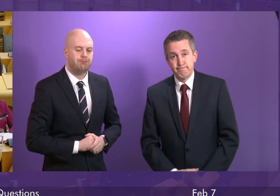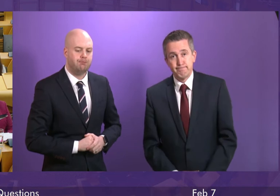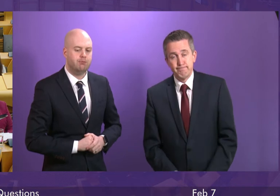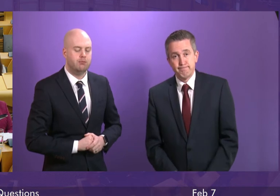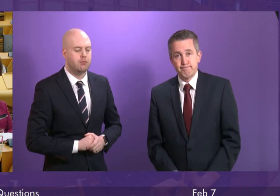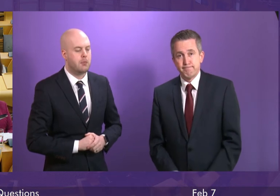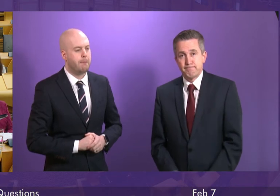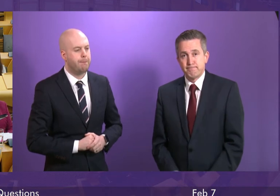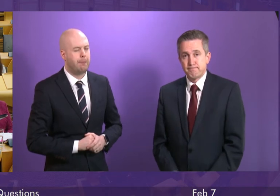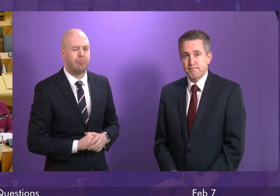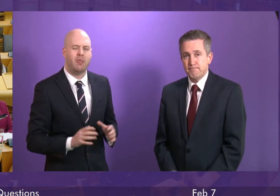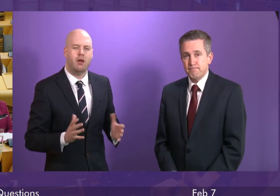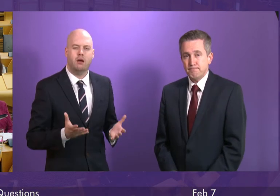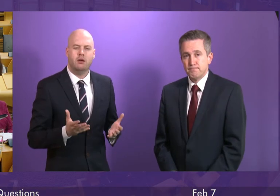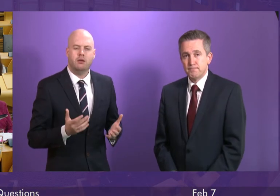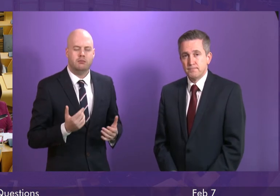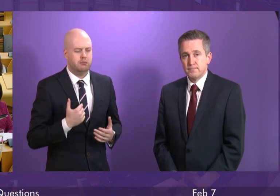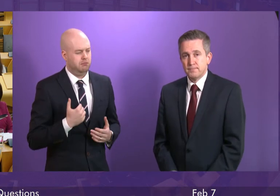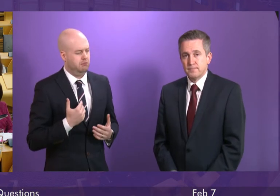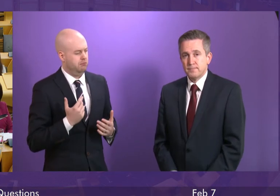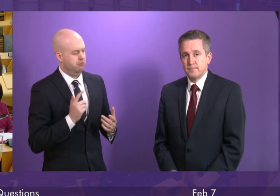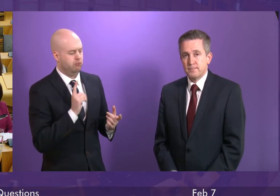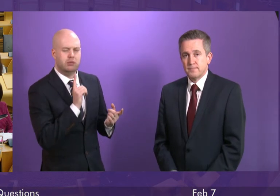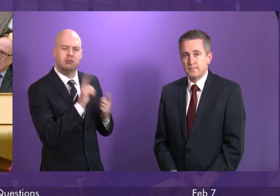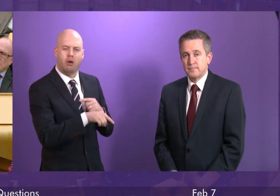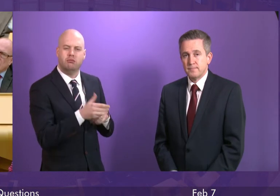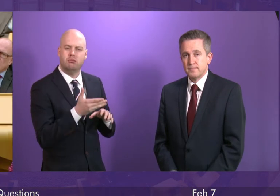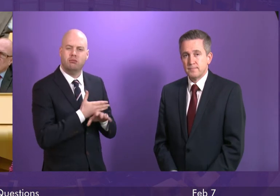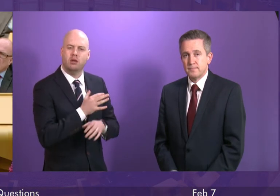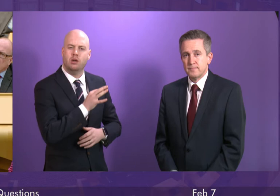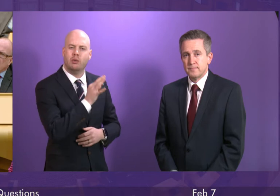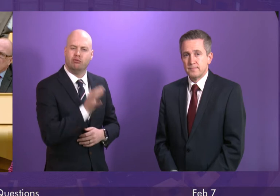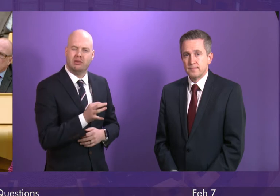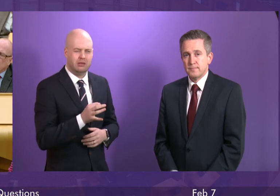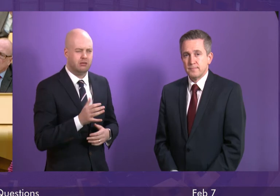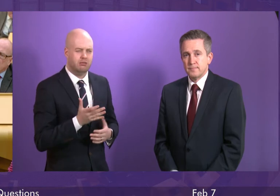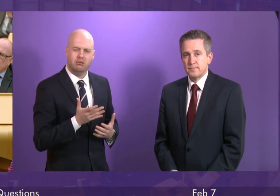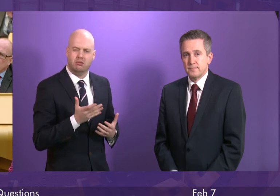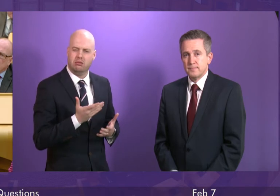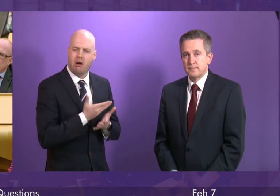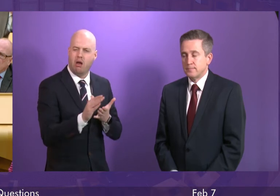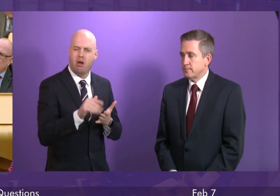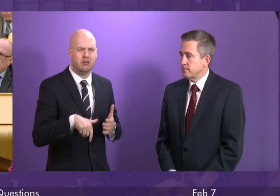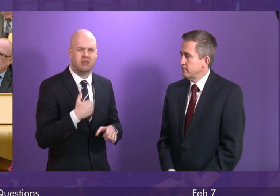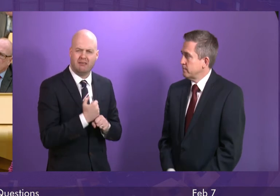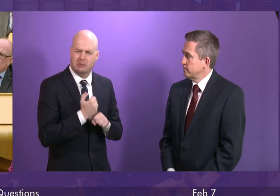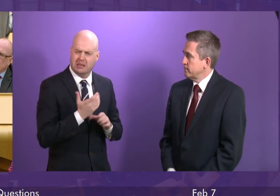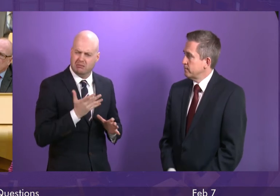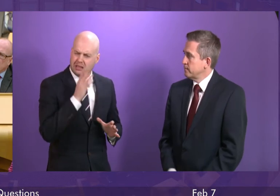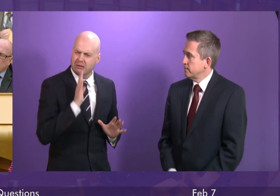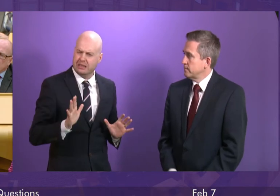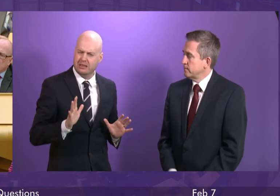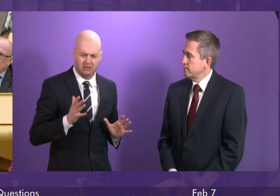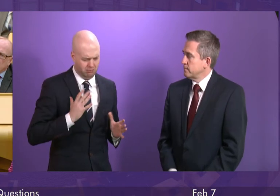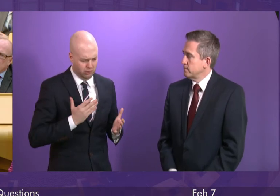I think the manner in how I have responded to Richard Leonard's question, I think demonstrates that the government takes this deadly seriously. What are we doing